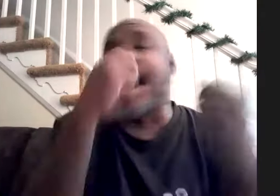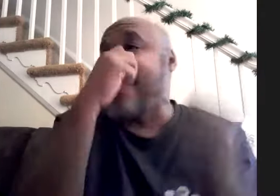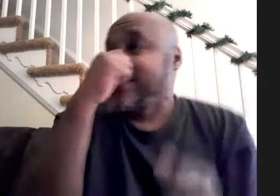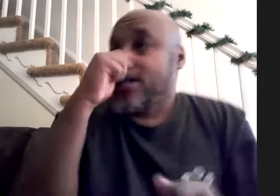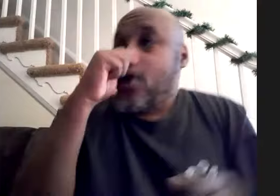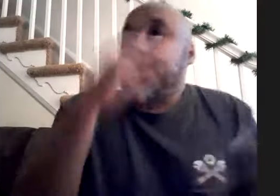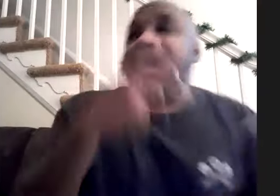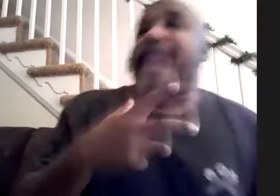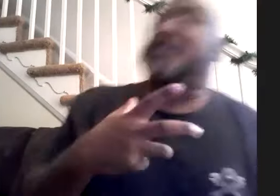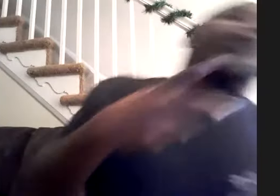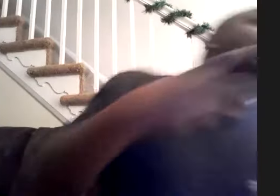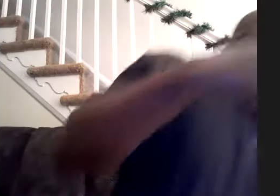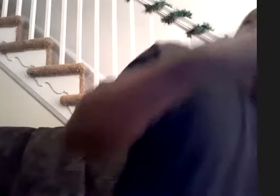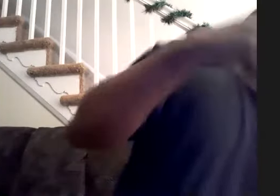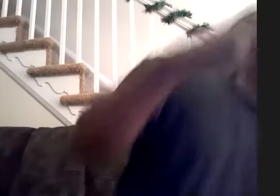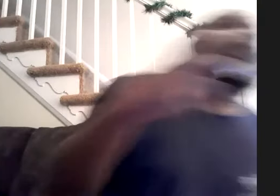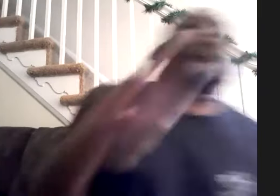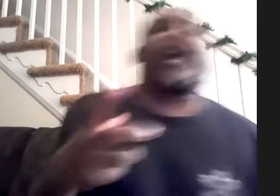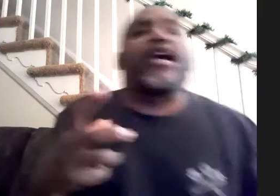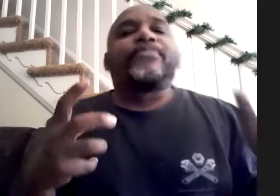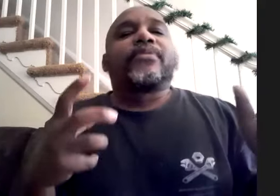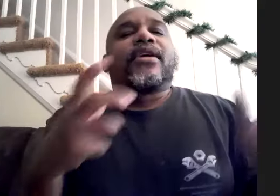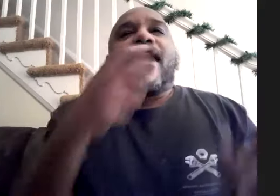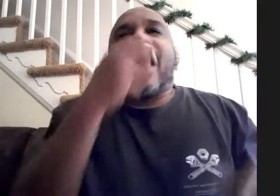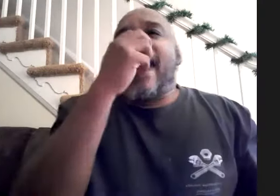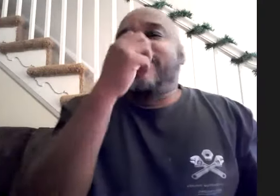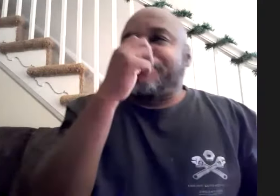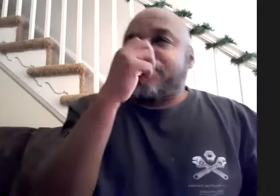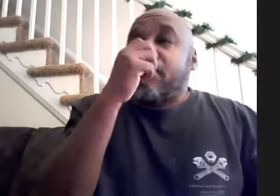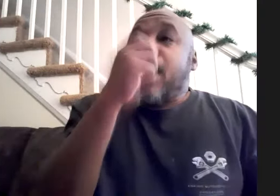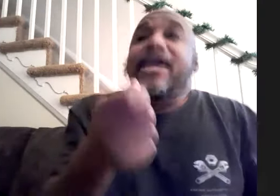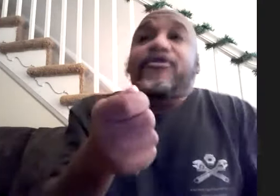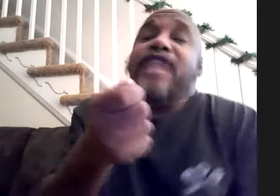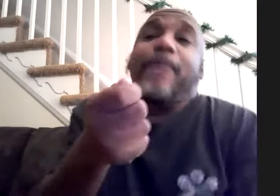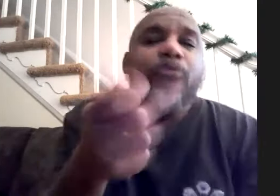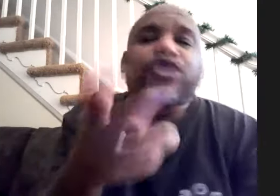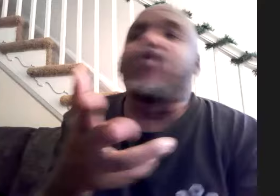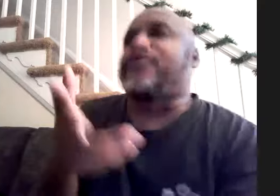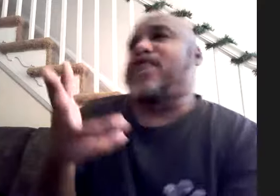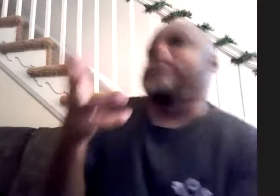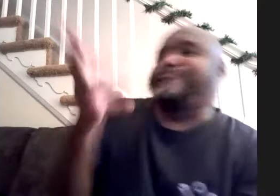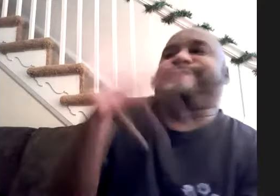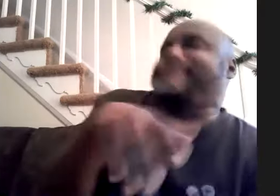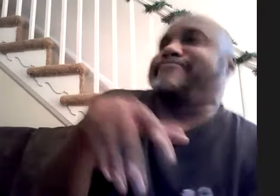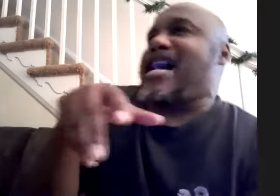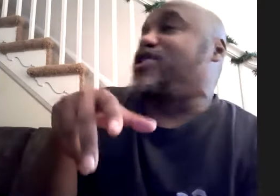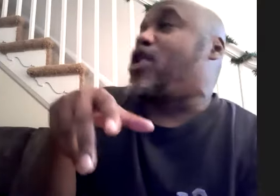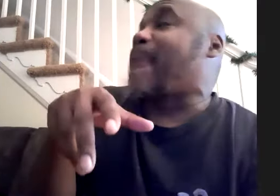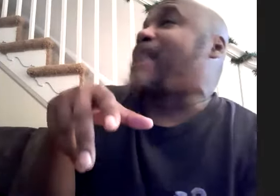he and i but a lot of stuff is we think alike and like for example i was a ringer for him i don't know i got back in